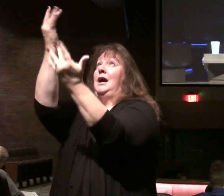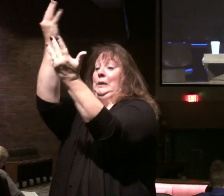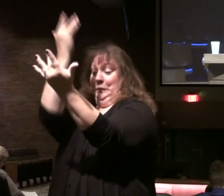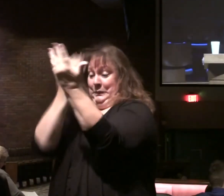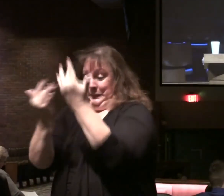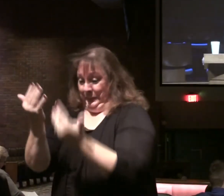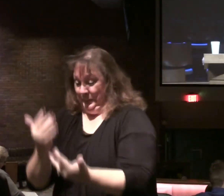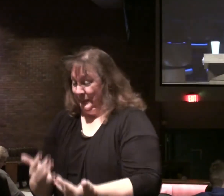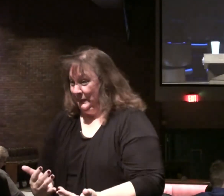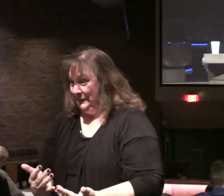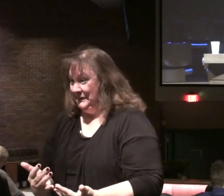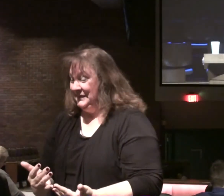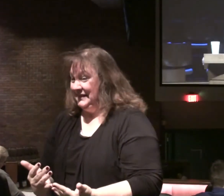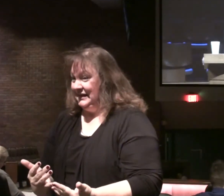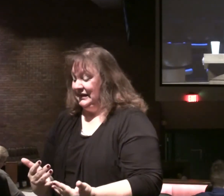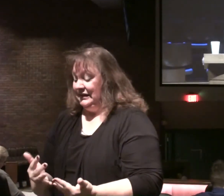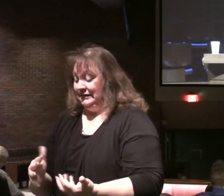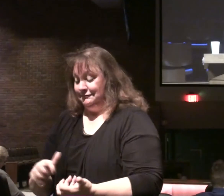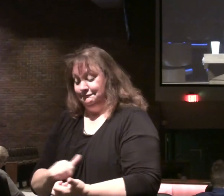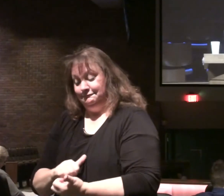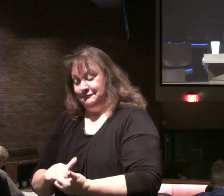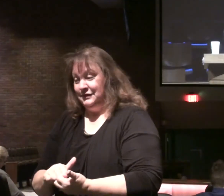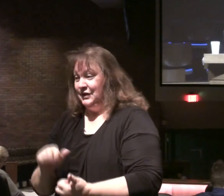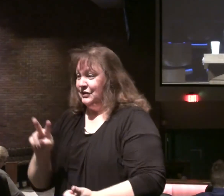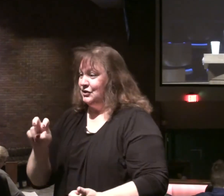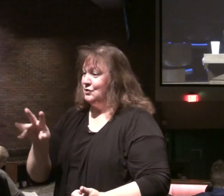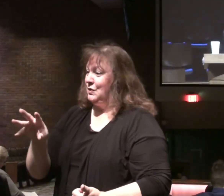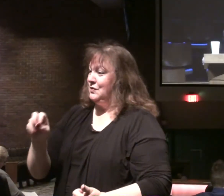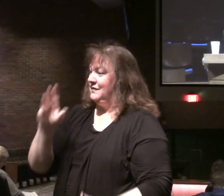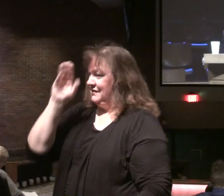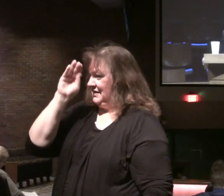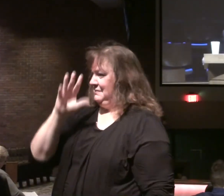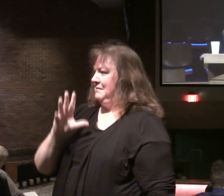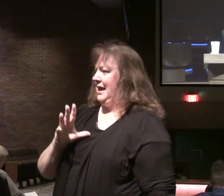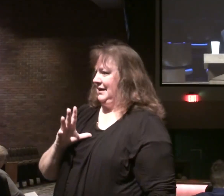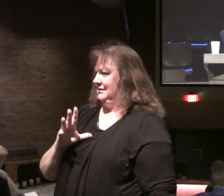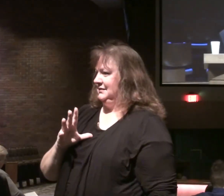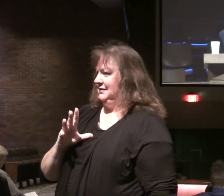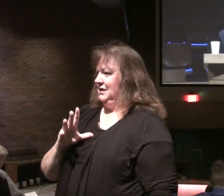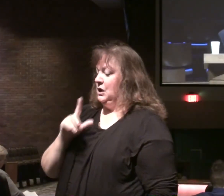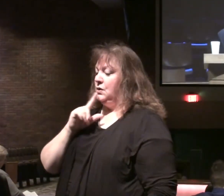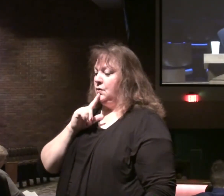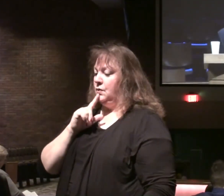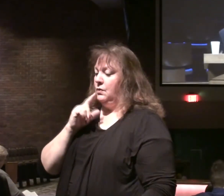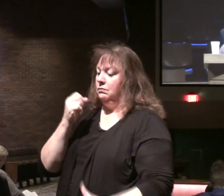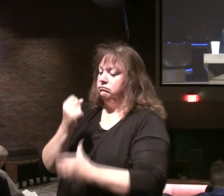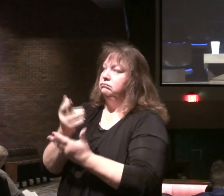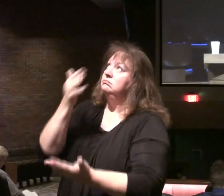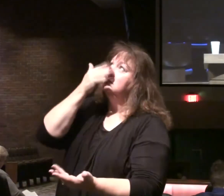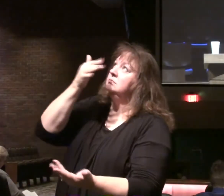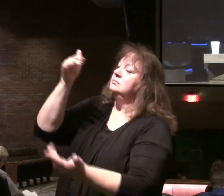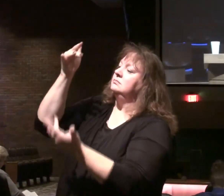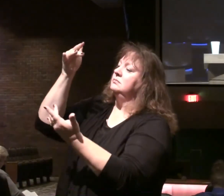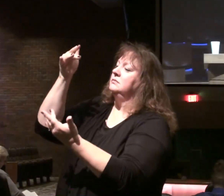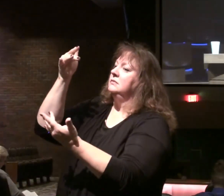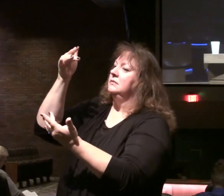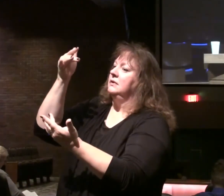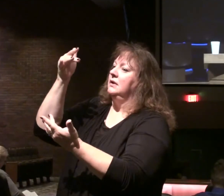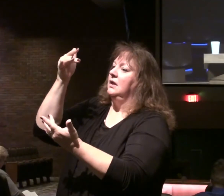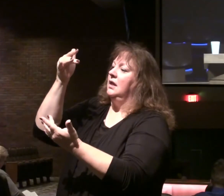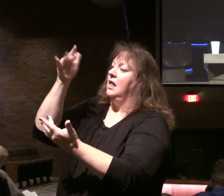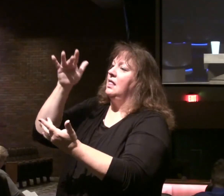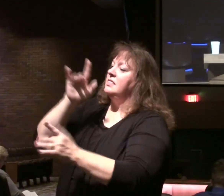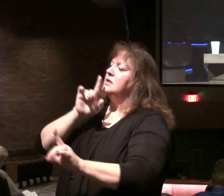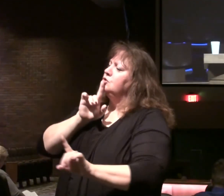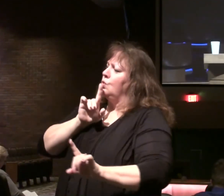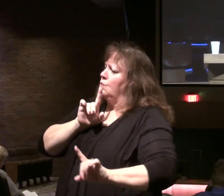down. From forth from the Lord. And consumed the two hundred and fifty men. Who were offering the incense. So this kind of response. In